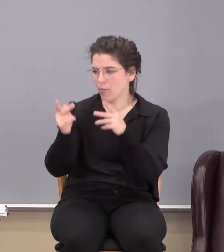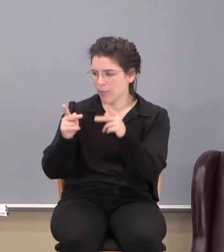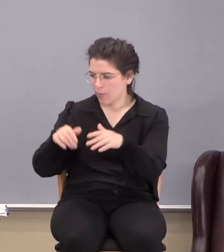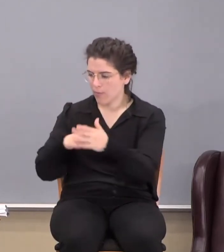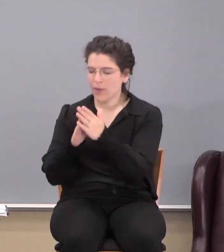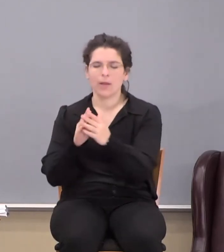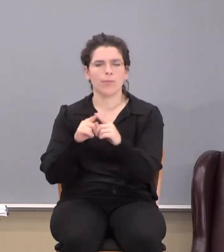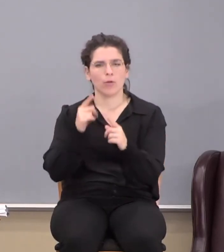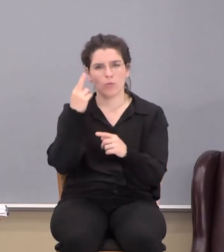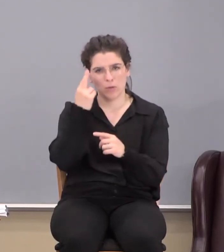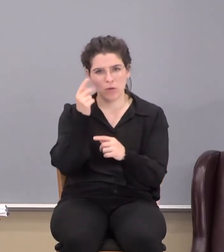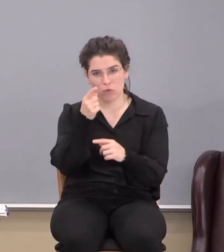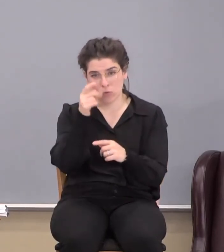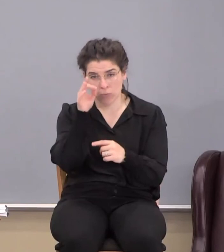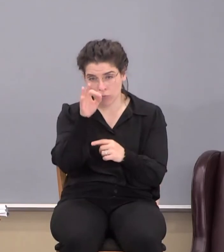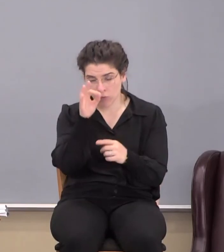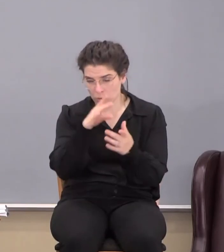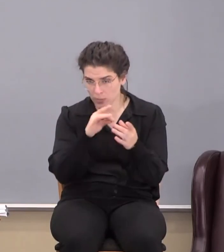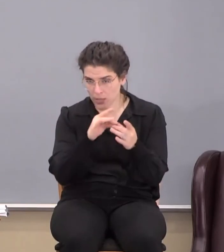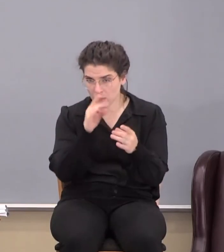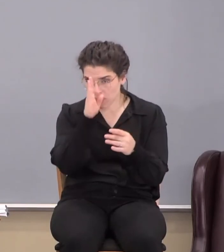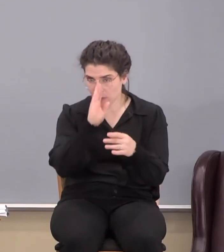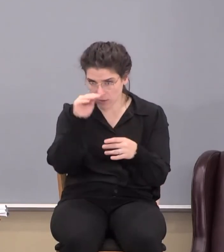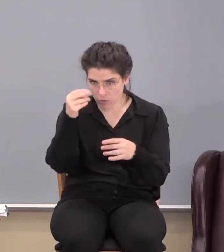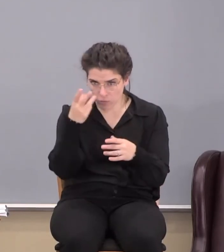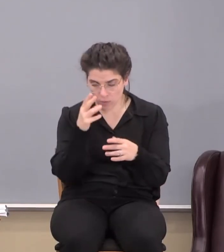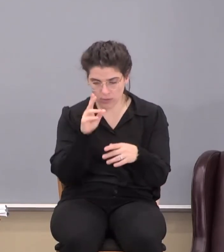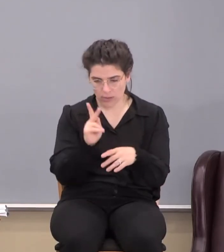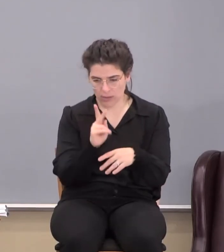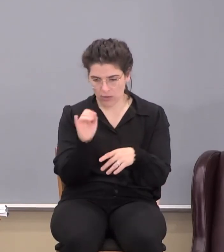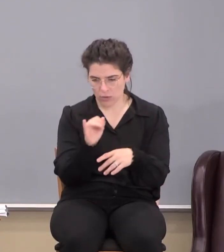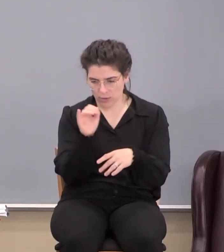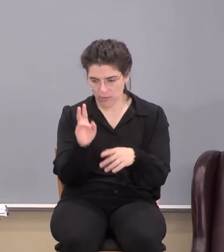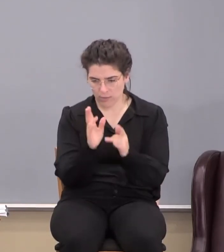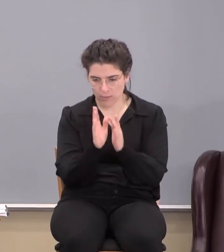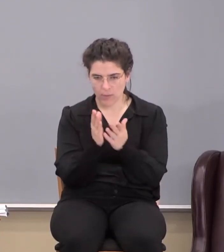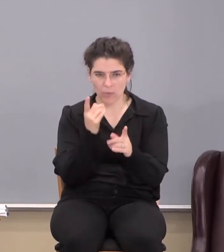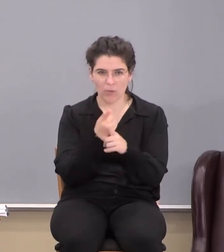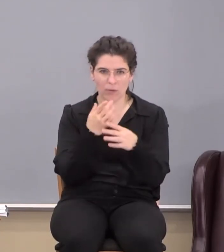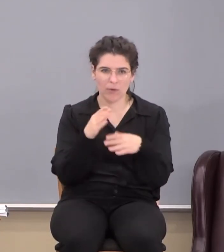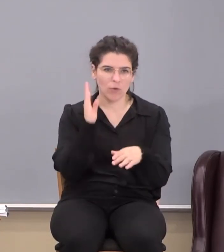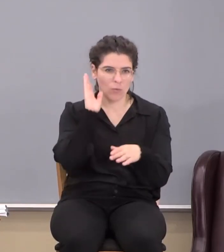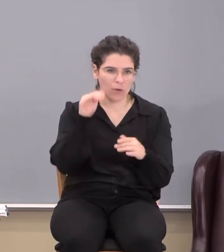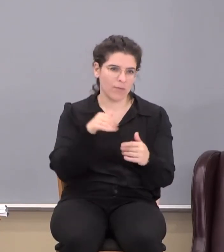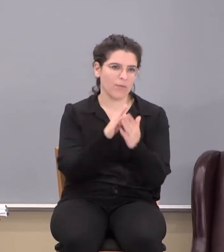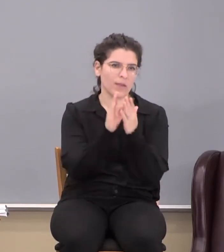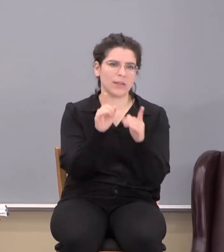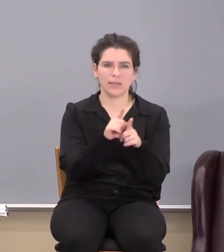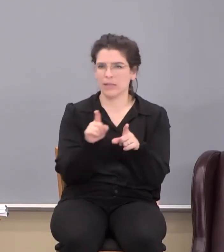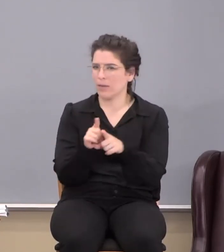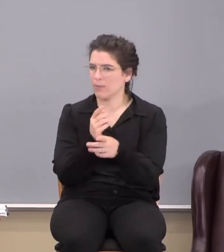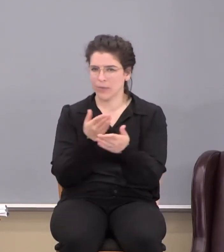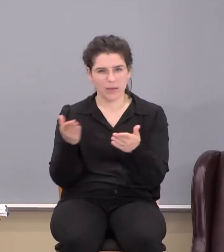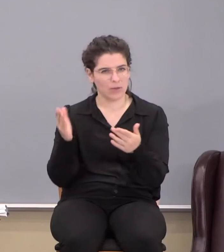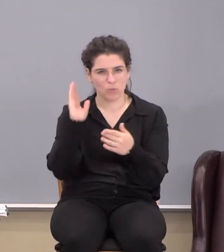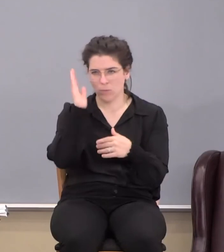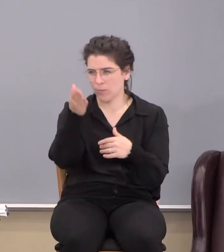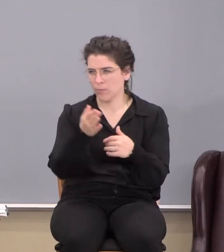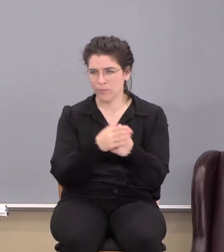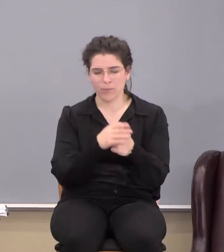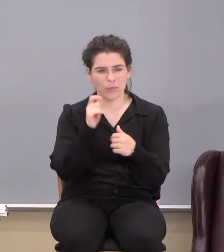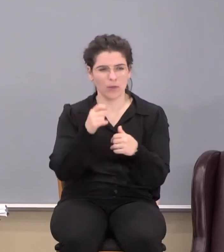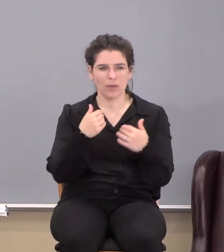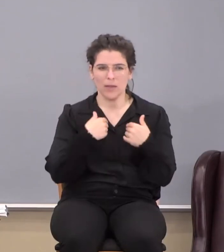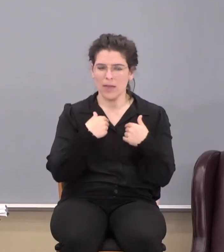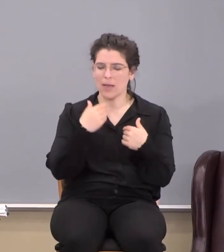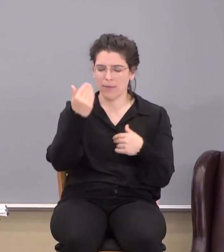But you realize, you preach the message of God's grace out of the King James Bible, right and divided. You're going to face these same things. So you've got